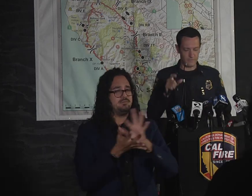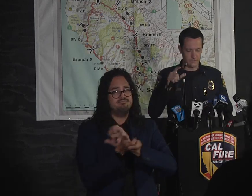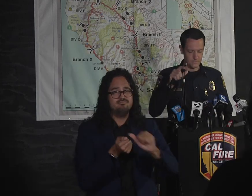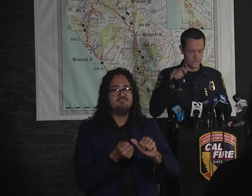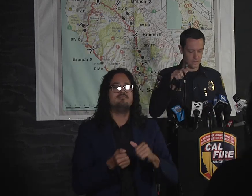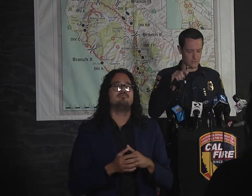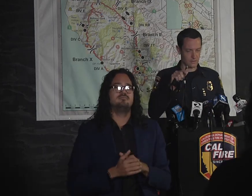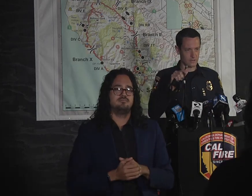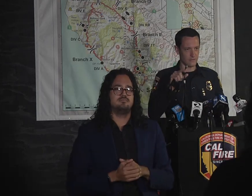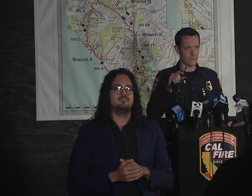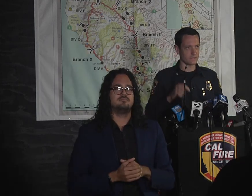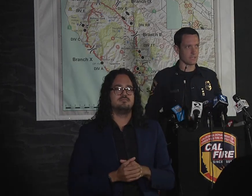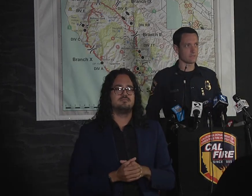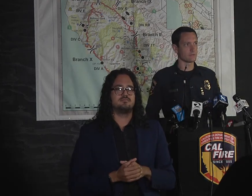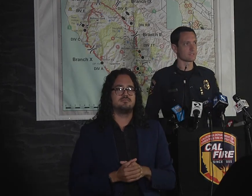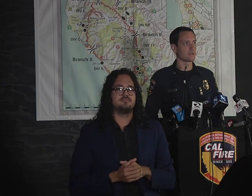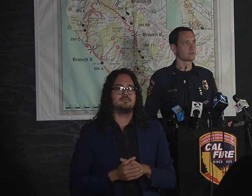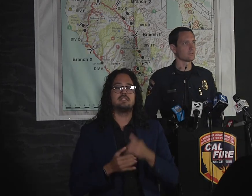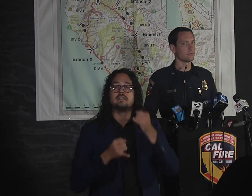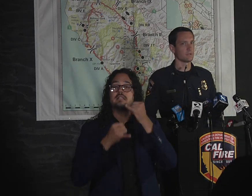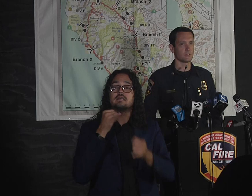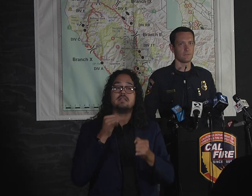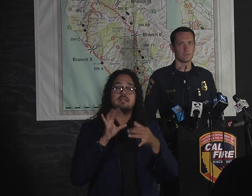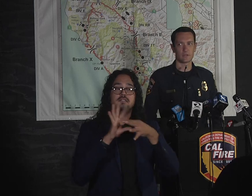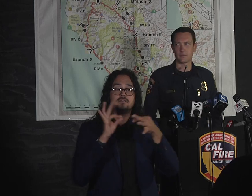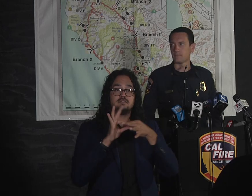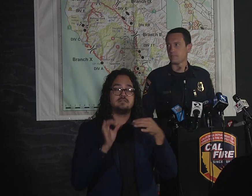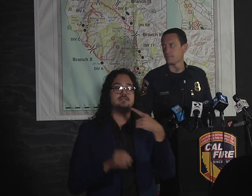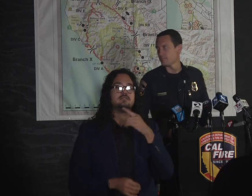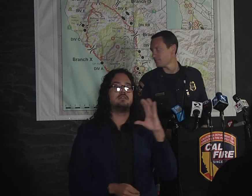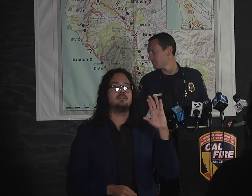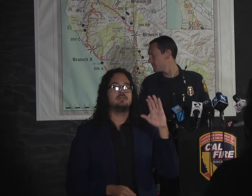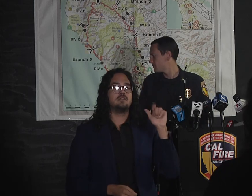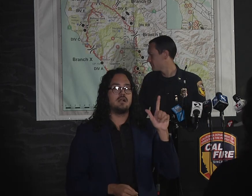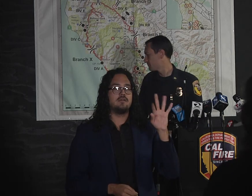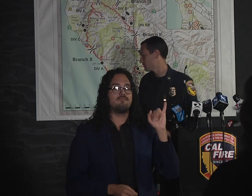And our final speaker, CAL FIRE San Mateo Santa Cruz Unit Chief Orkin.